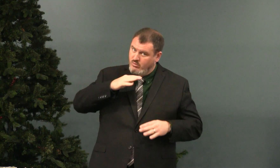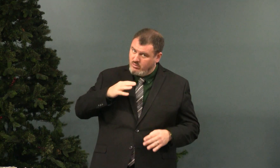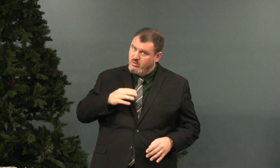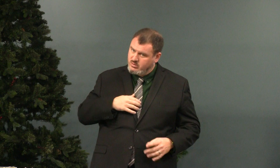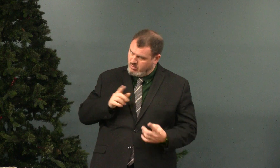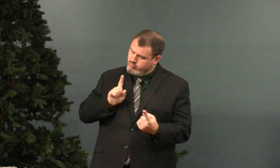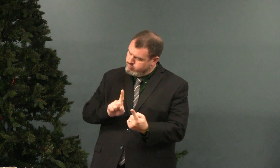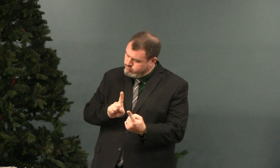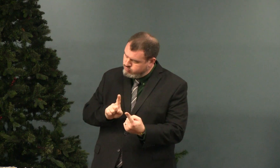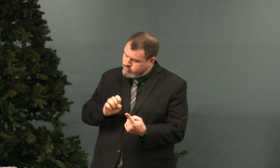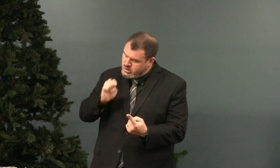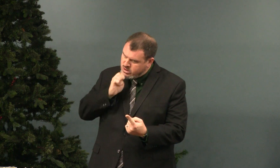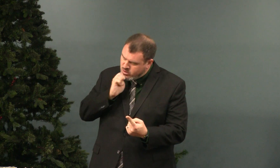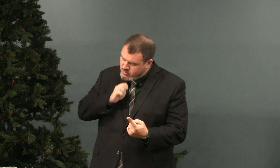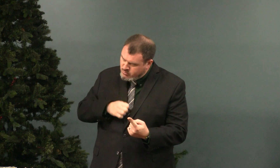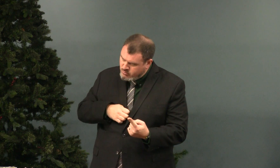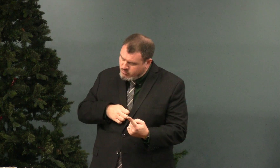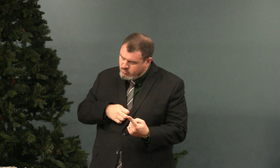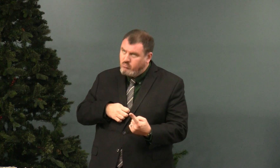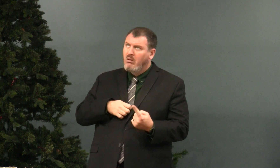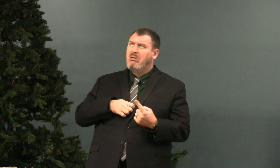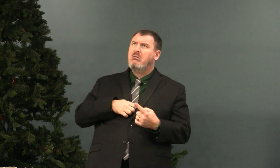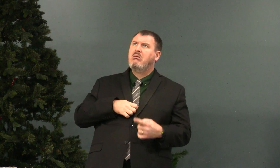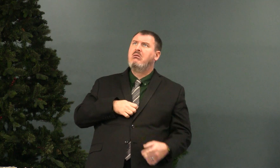and he knows he's in trouble when I come to him and I say Ethan.